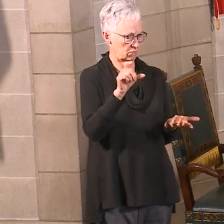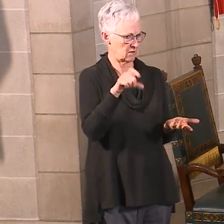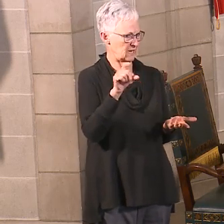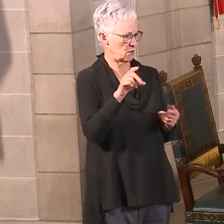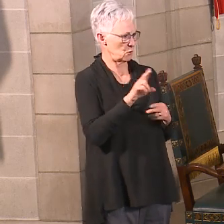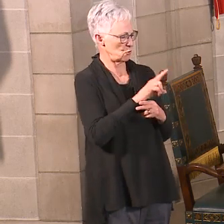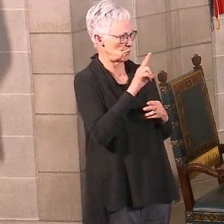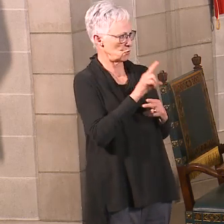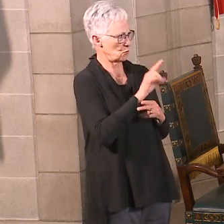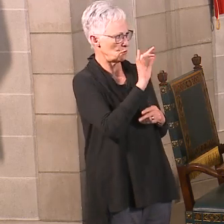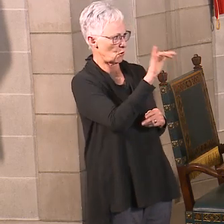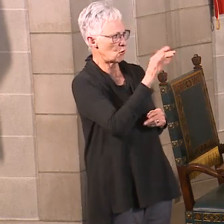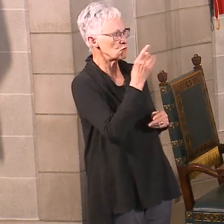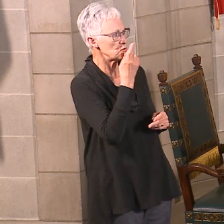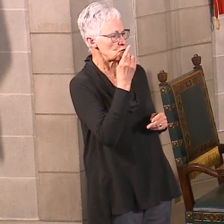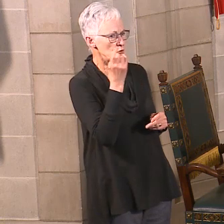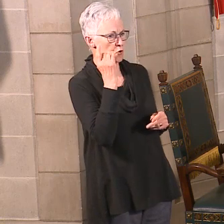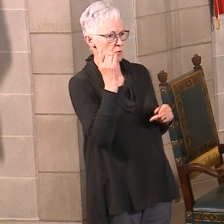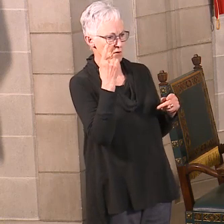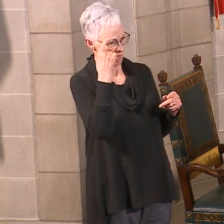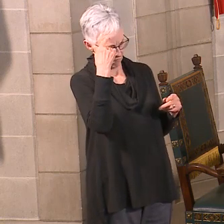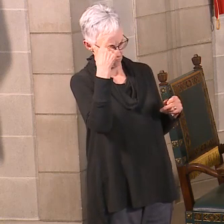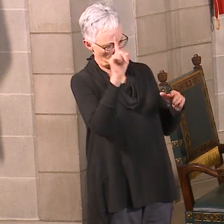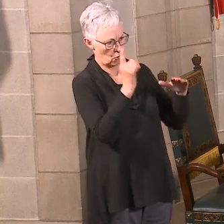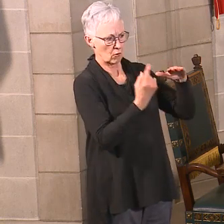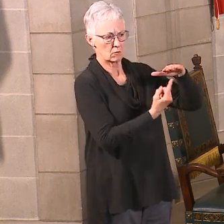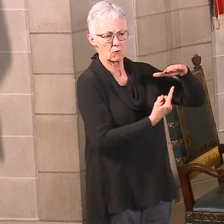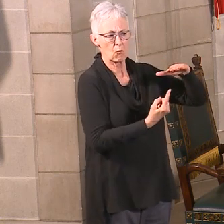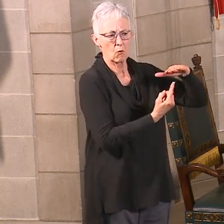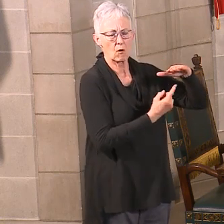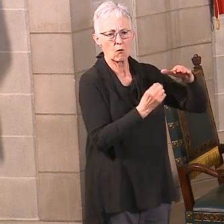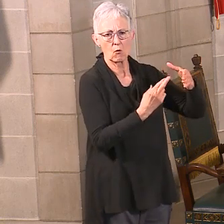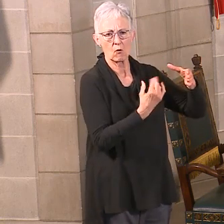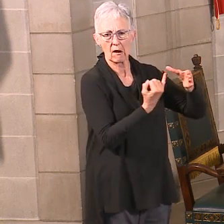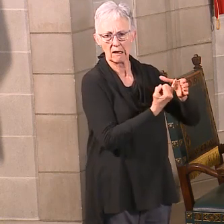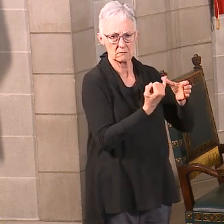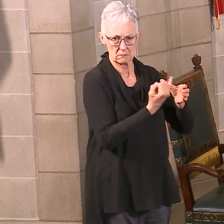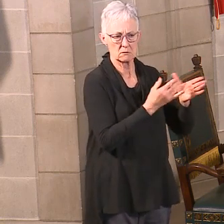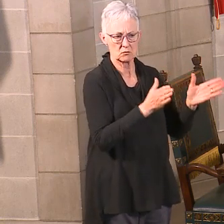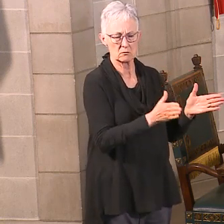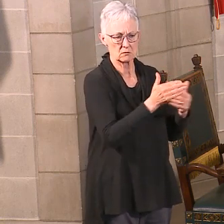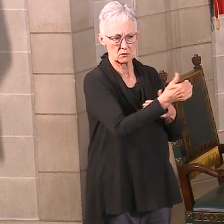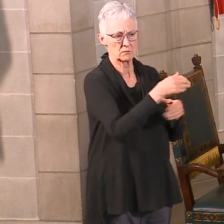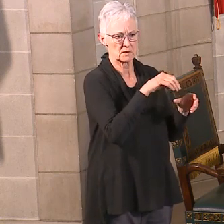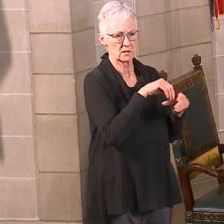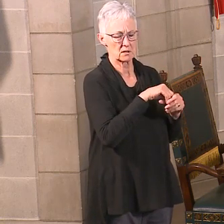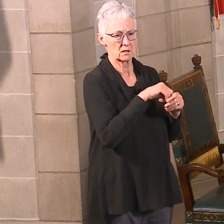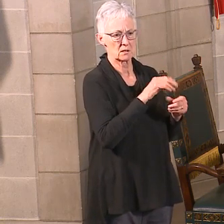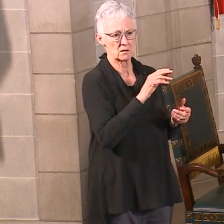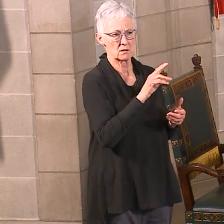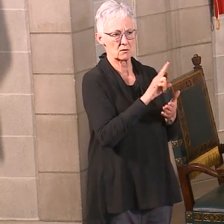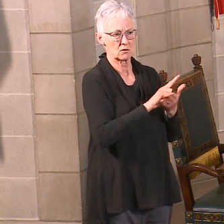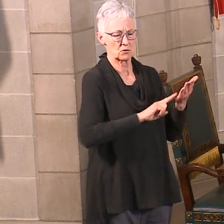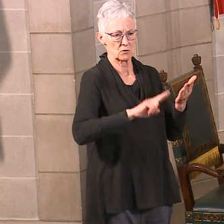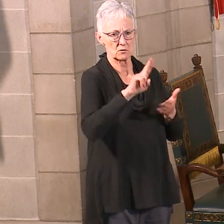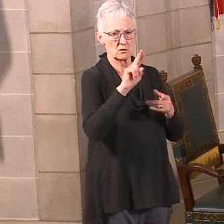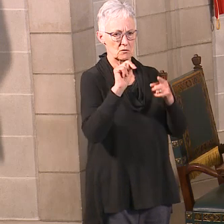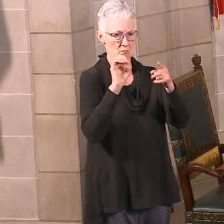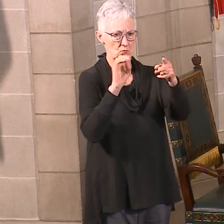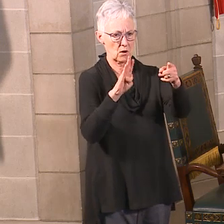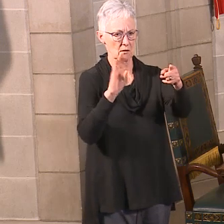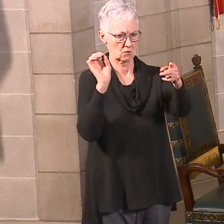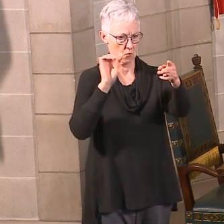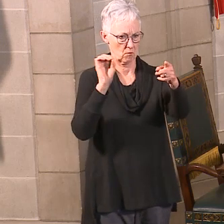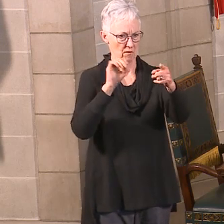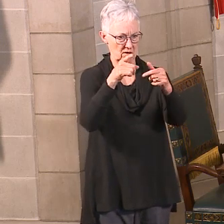far as taking advantage of the quarantine and the isolation rooms at specifically University of Nebraska Omaha now that we're